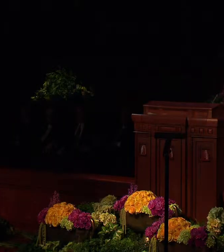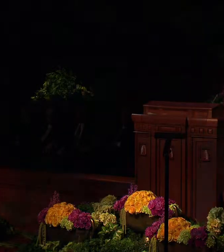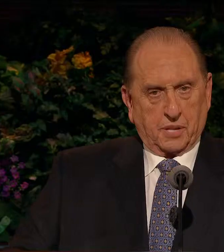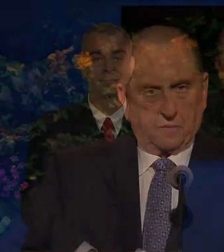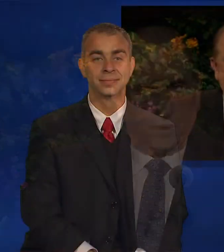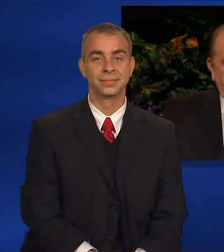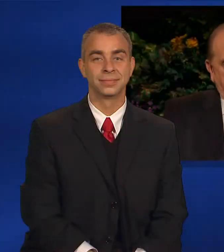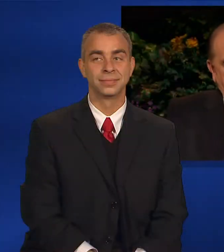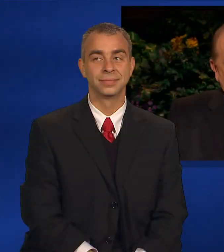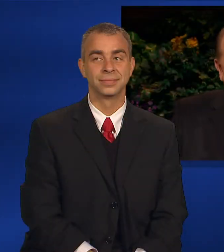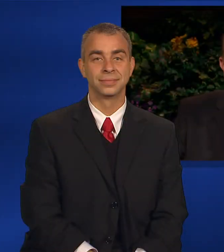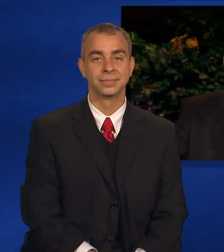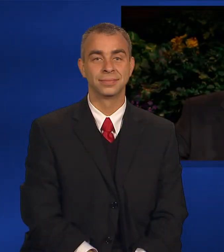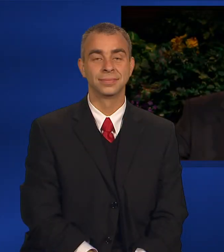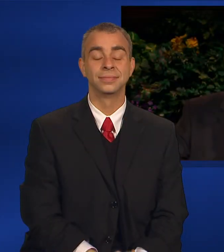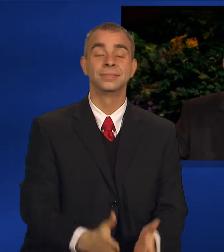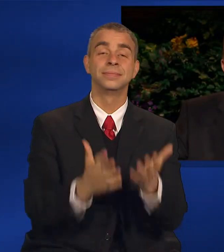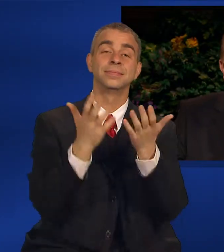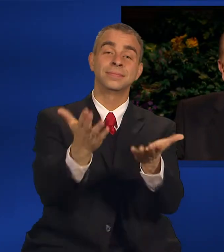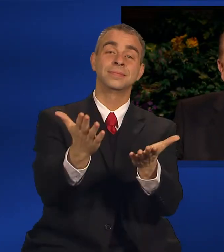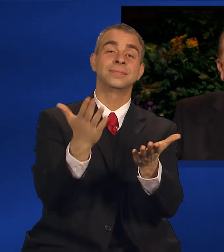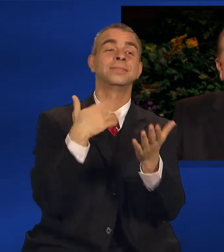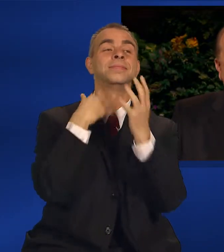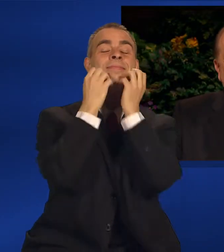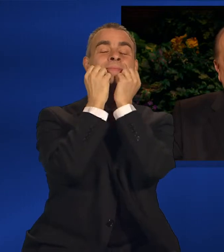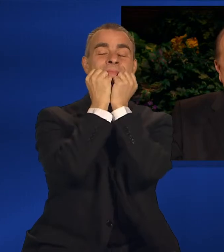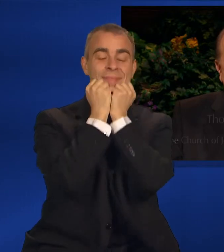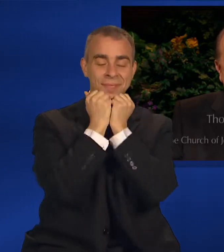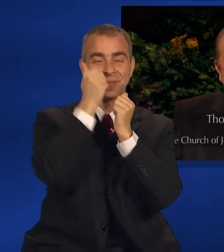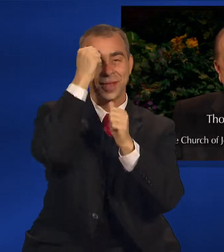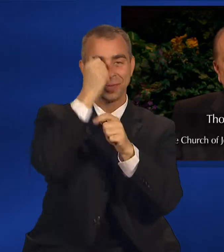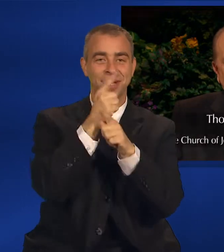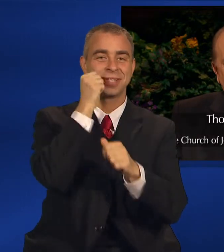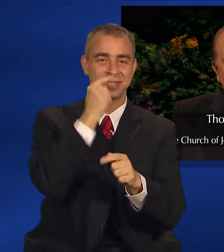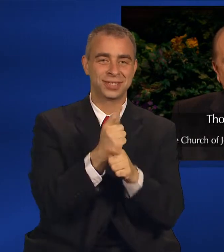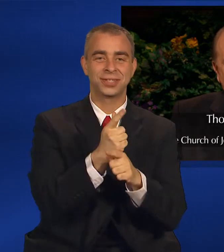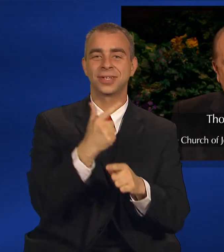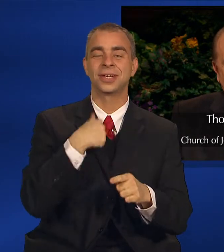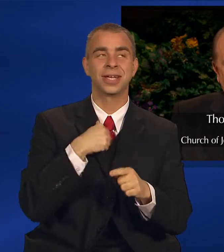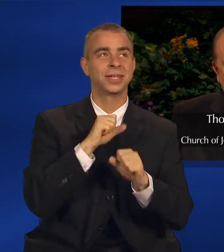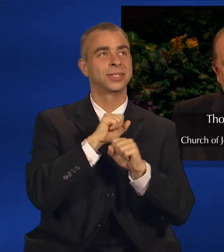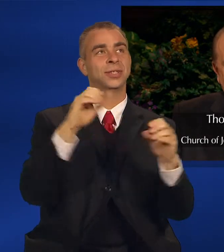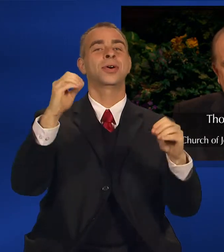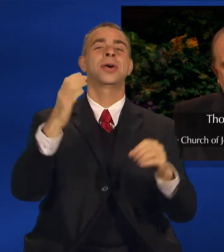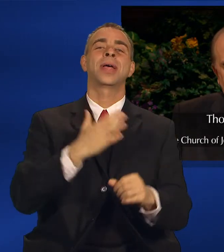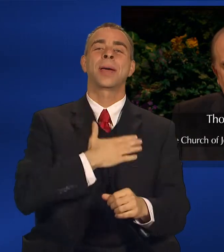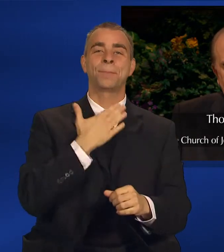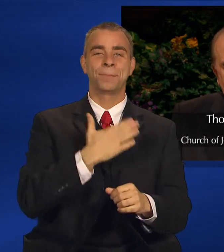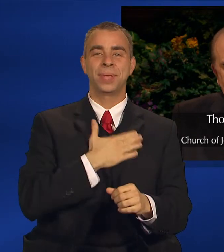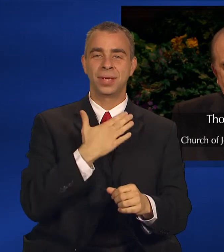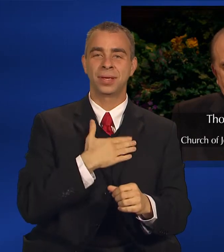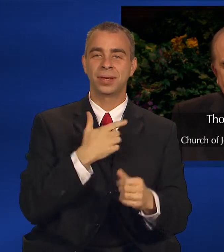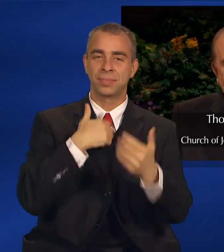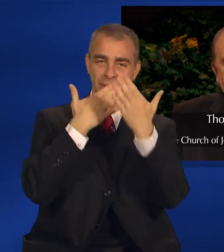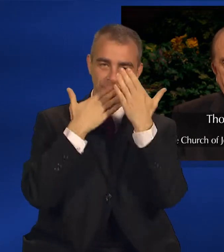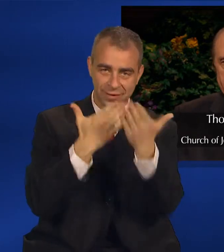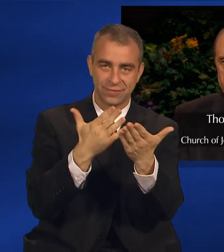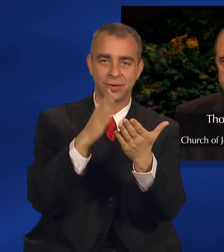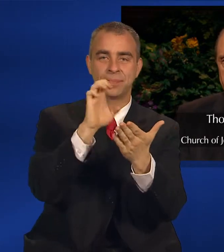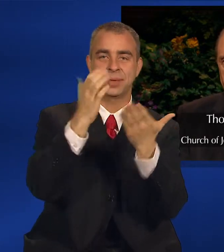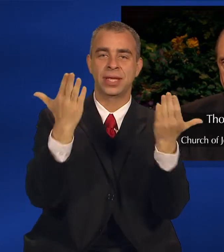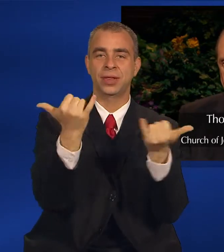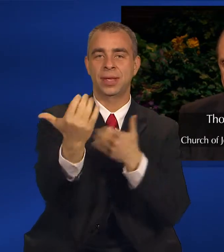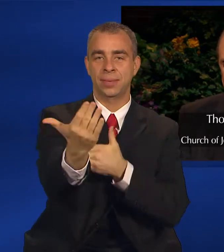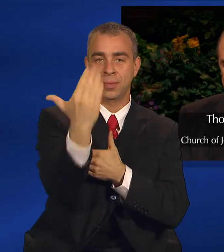My beloved brothers and sisters, how grateful I am to be with you this morning! I seek an